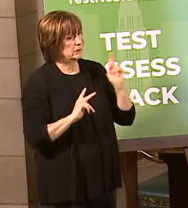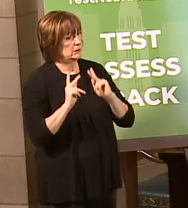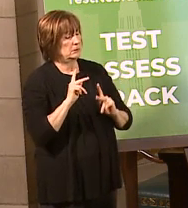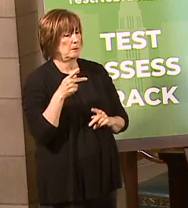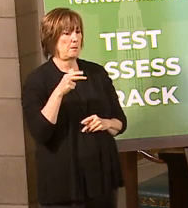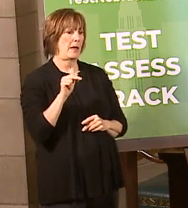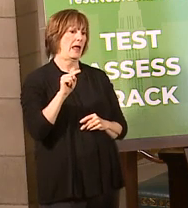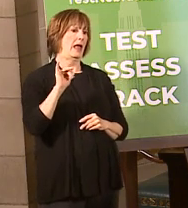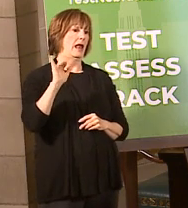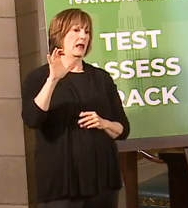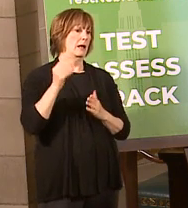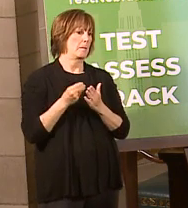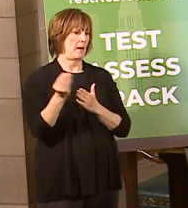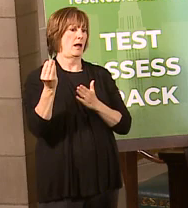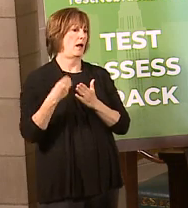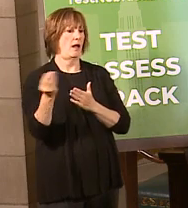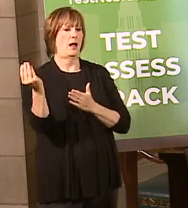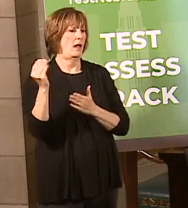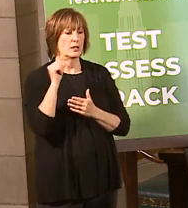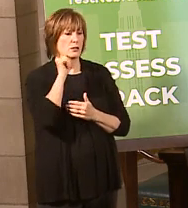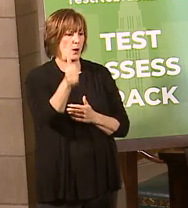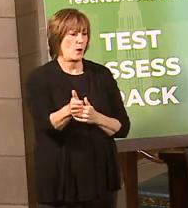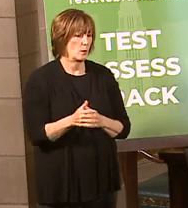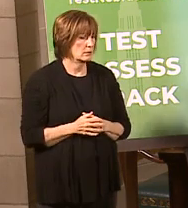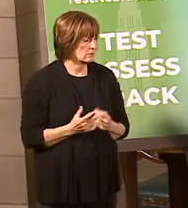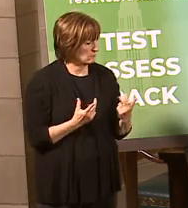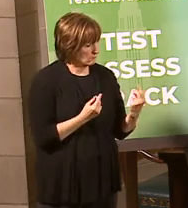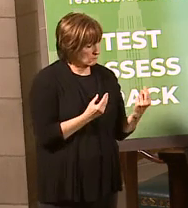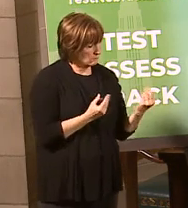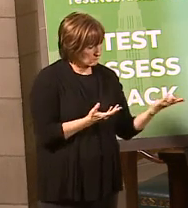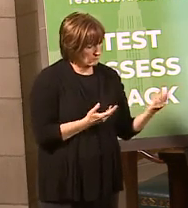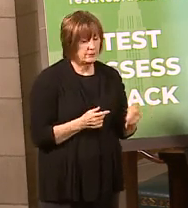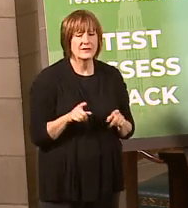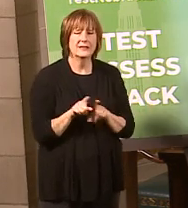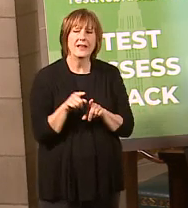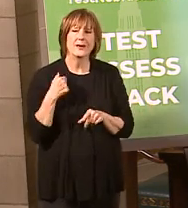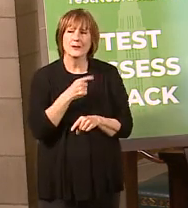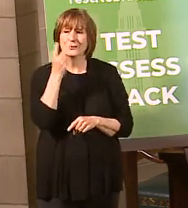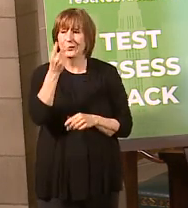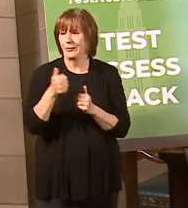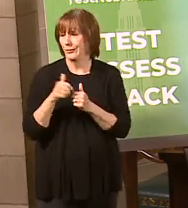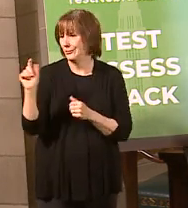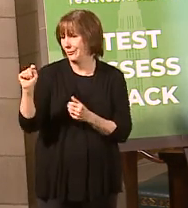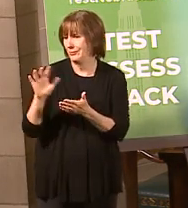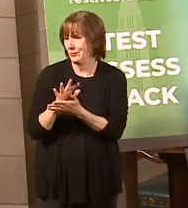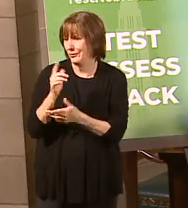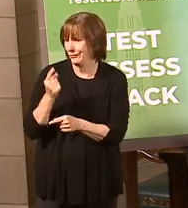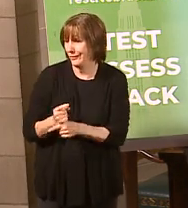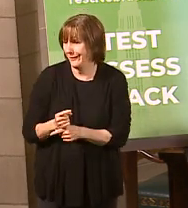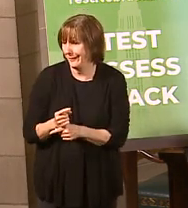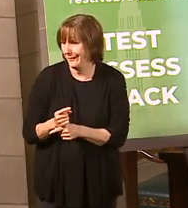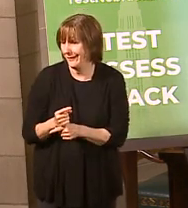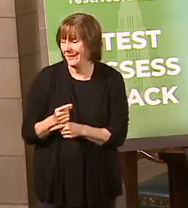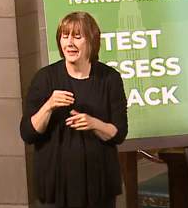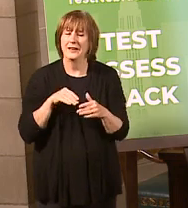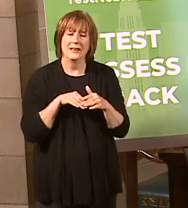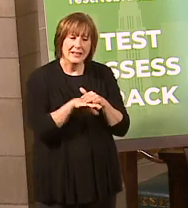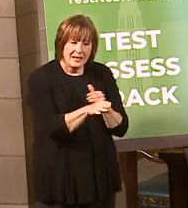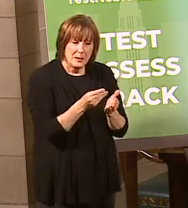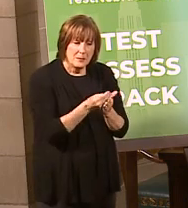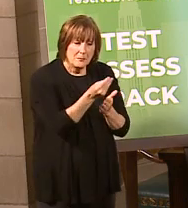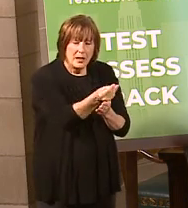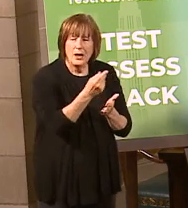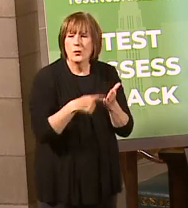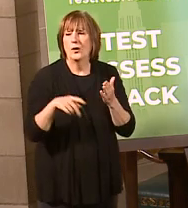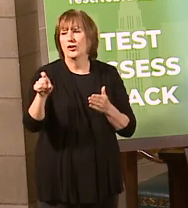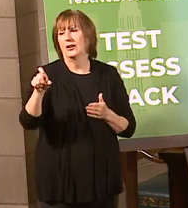buying or we need to stop the shelves? Well, again, so this is similar to what we saw with, like, toilet paper, right? Go in and buy what you need for the week.